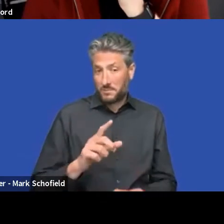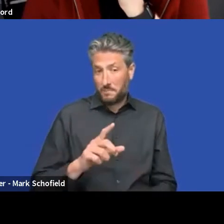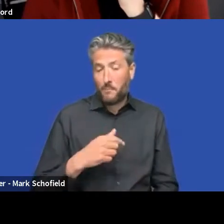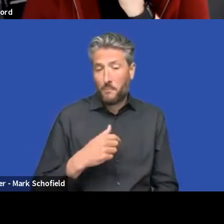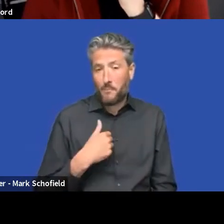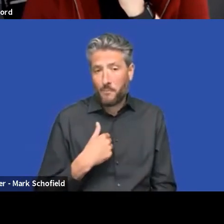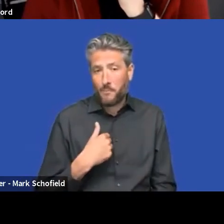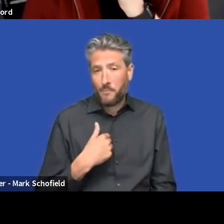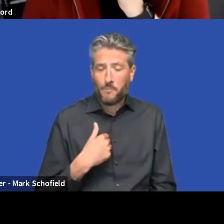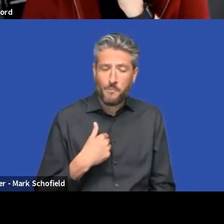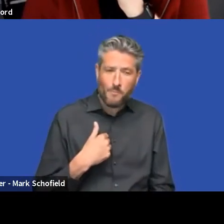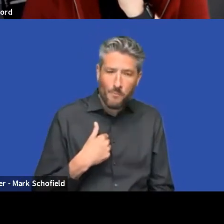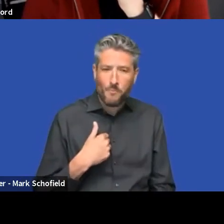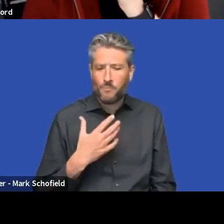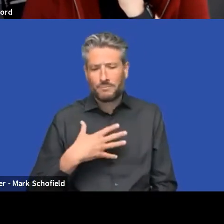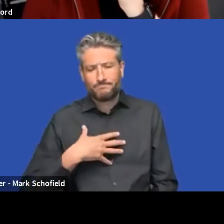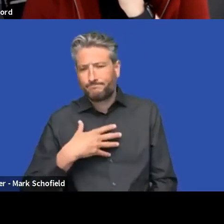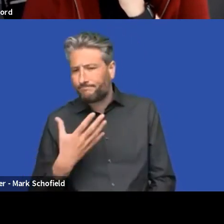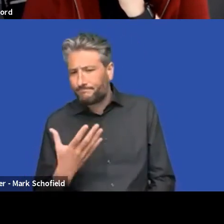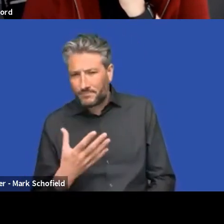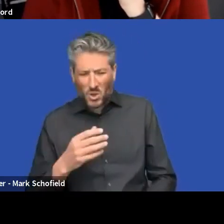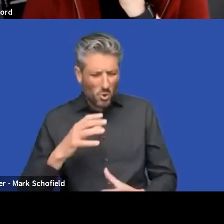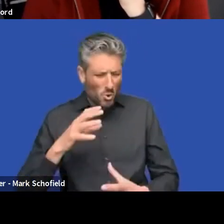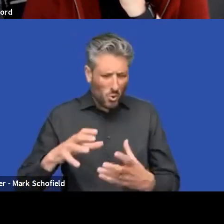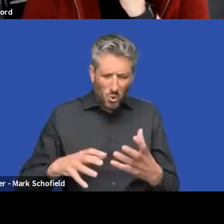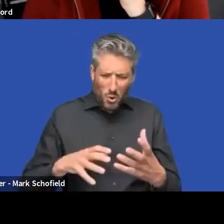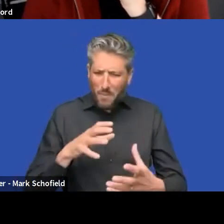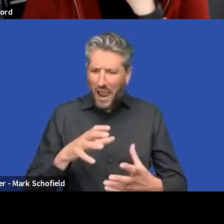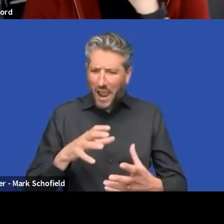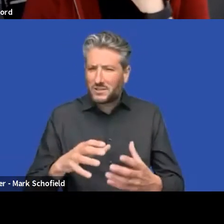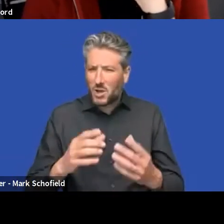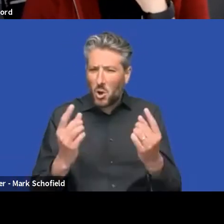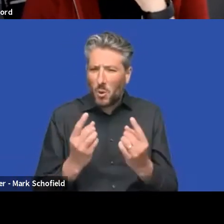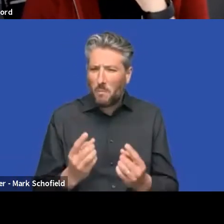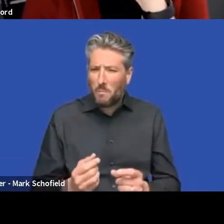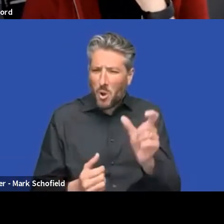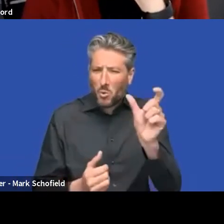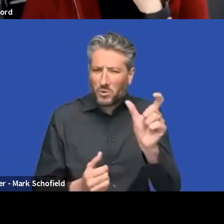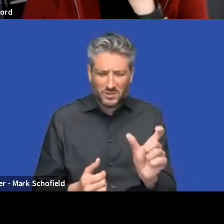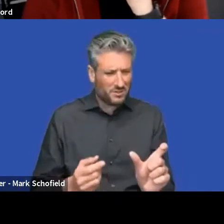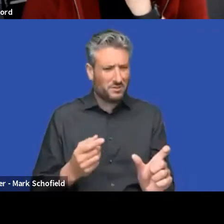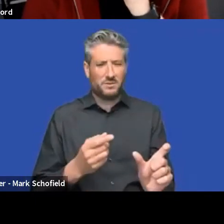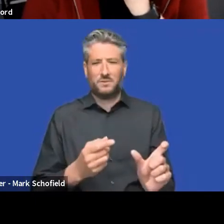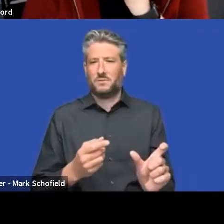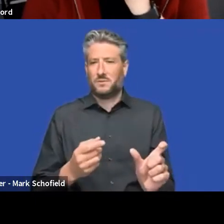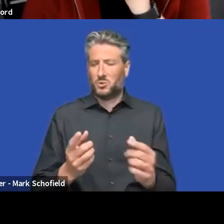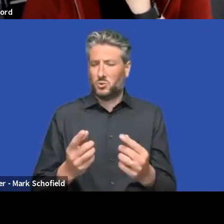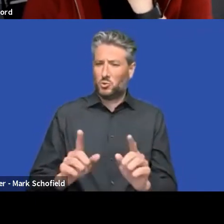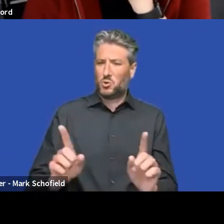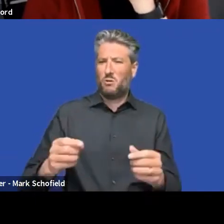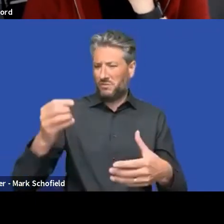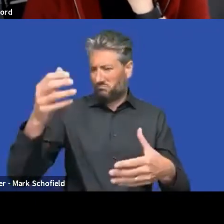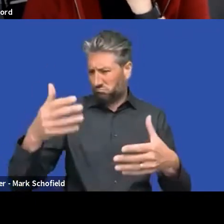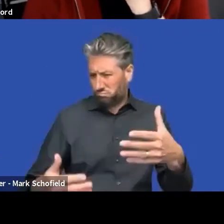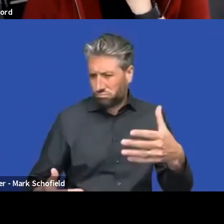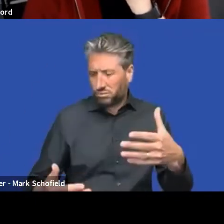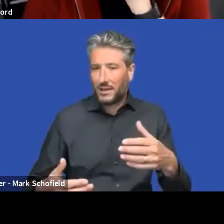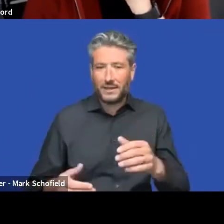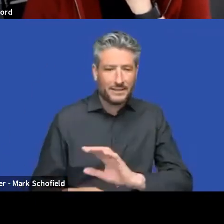complex components trying to solve multiple purposes. A component has to solve one purpose. And